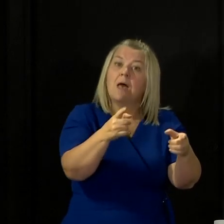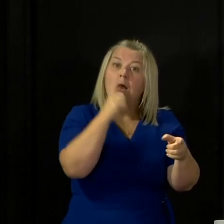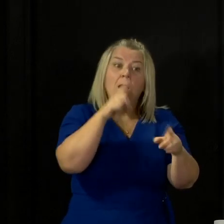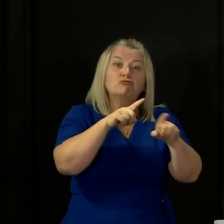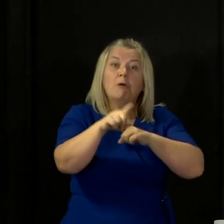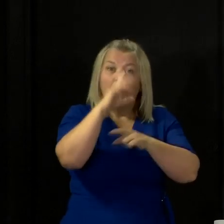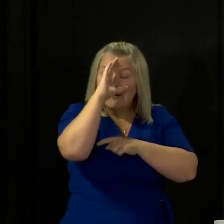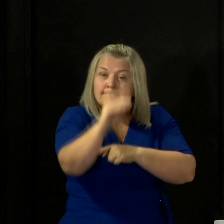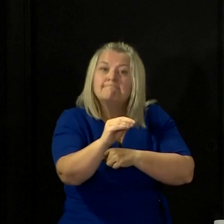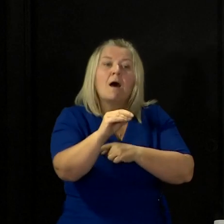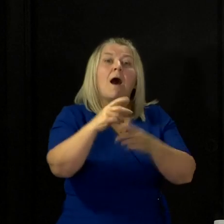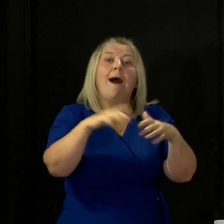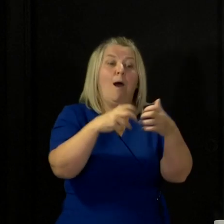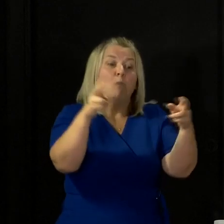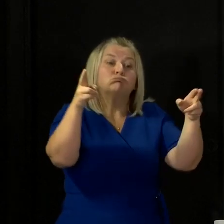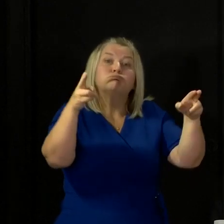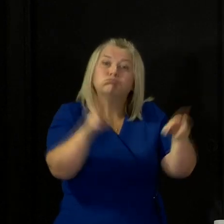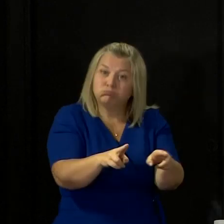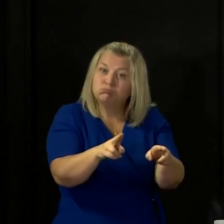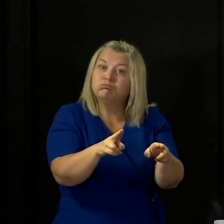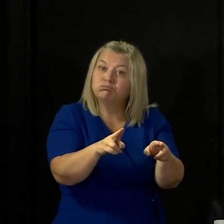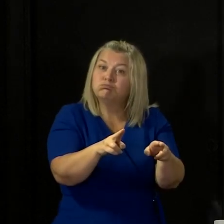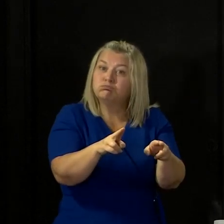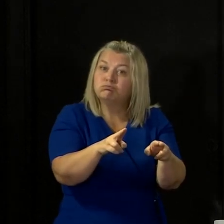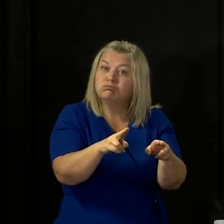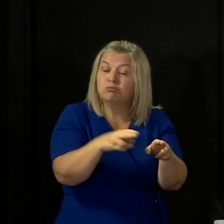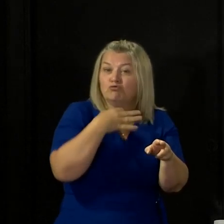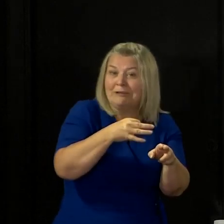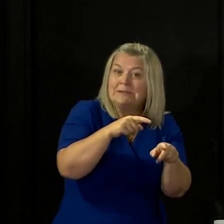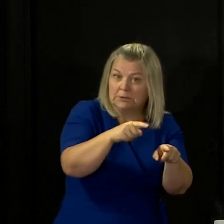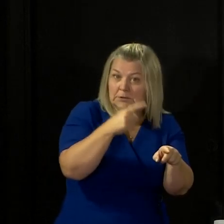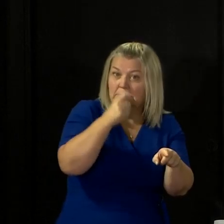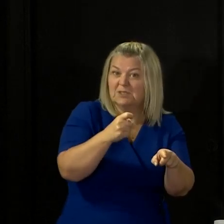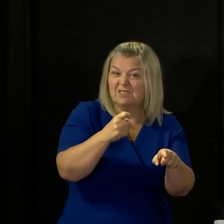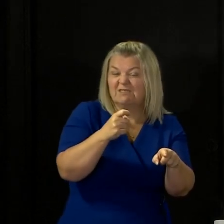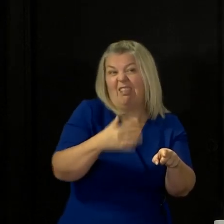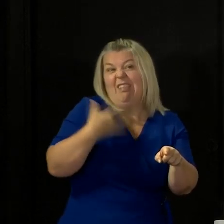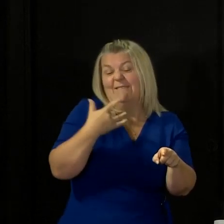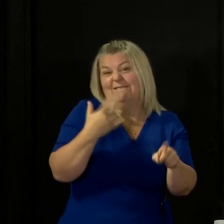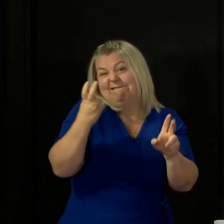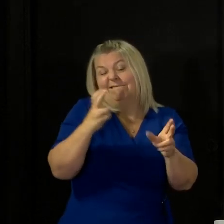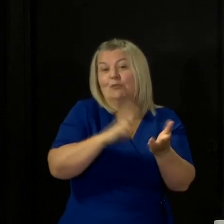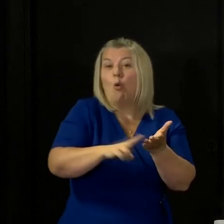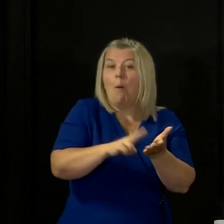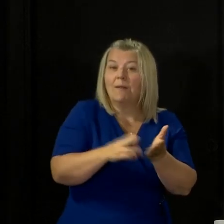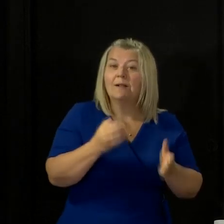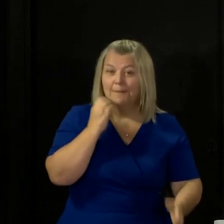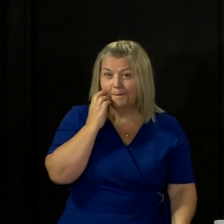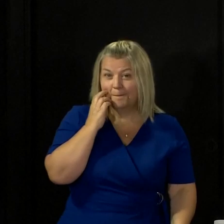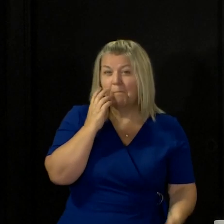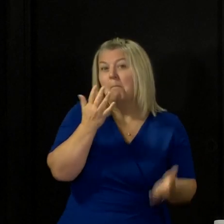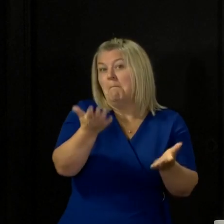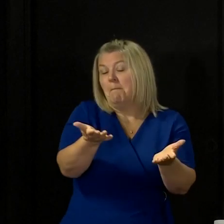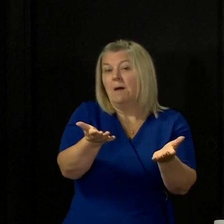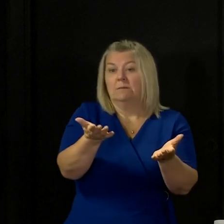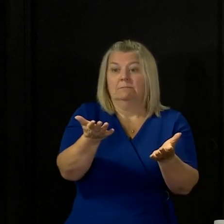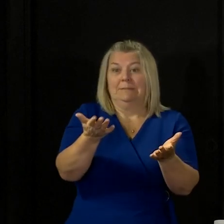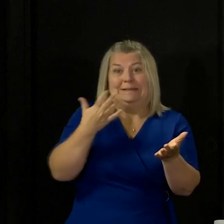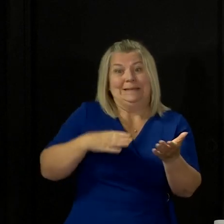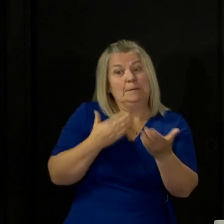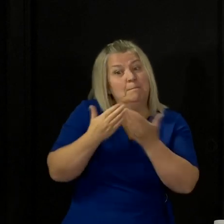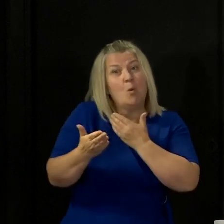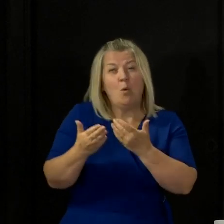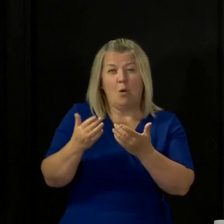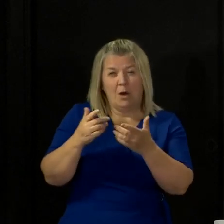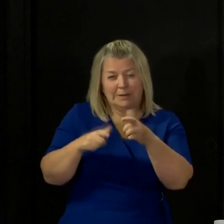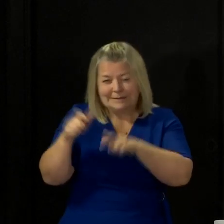mitigate those risks and how we can support you to live more normally. However, to do that properly and safely, we need more clinical and